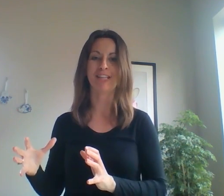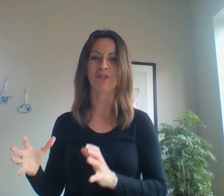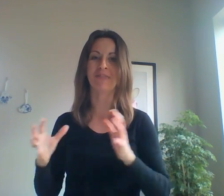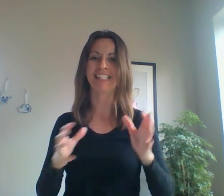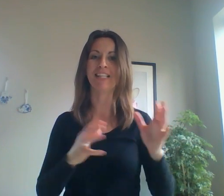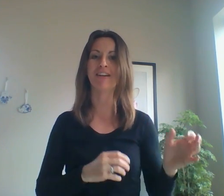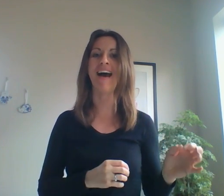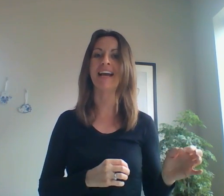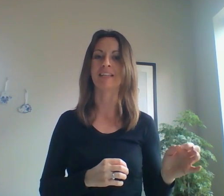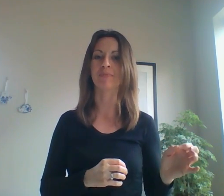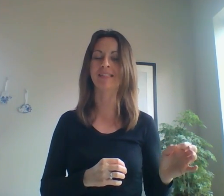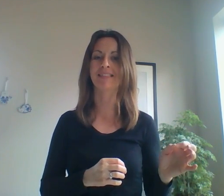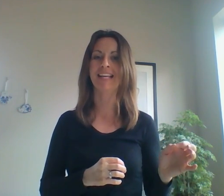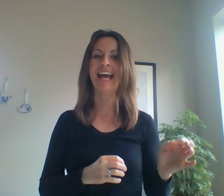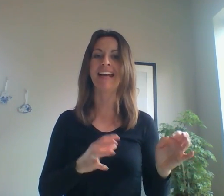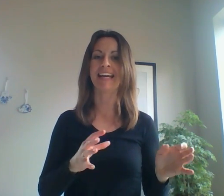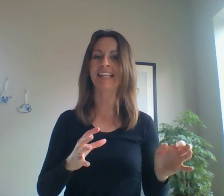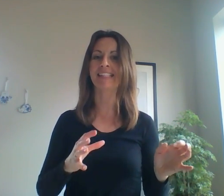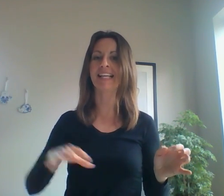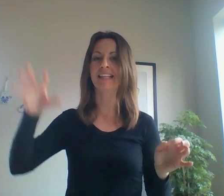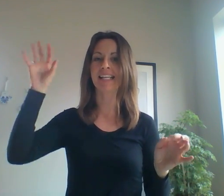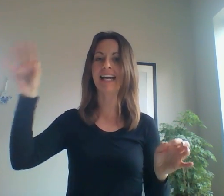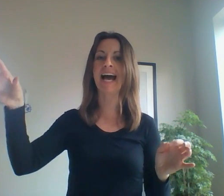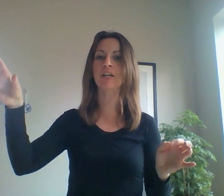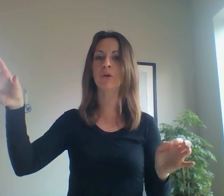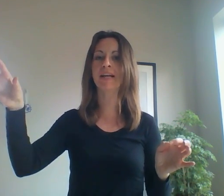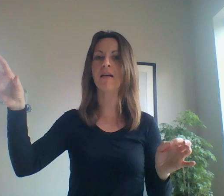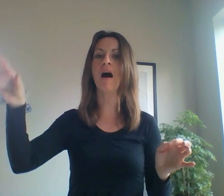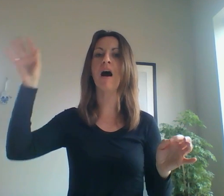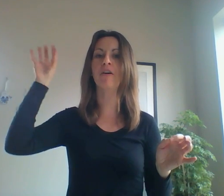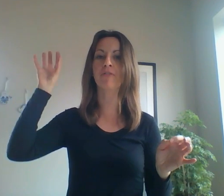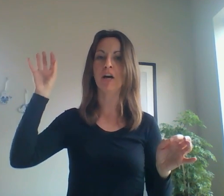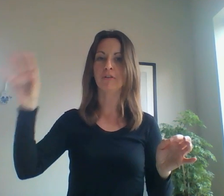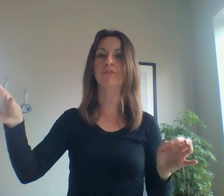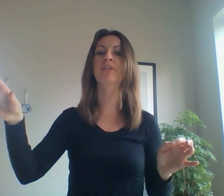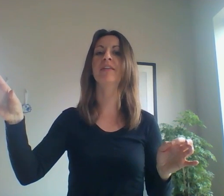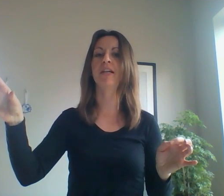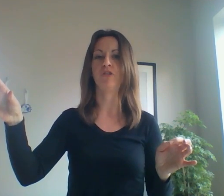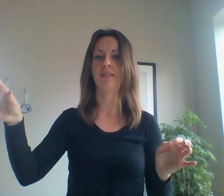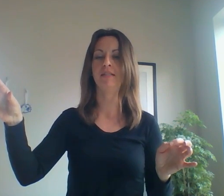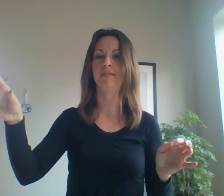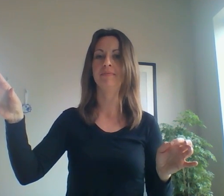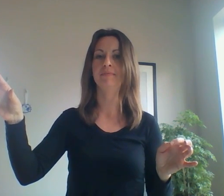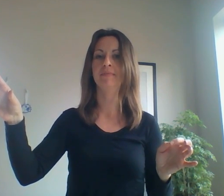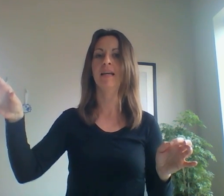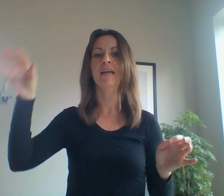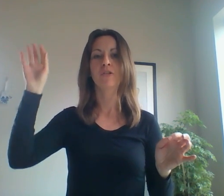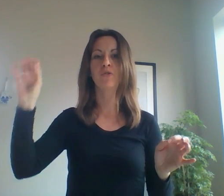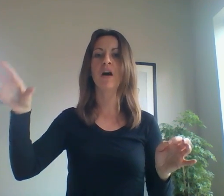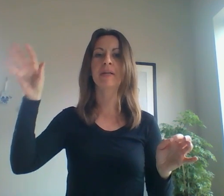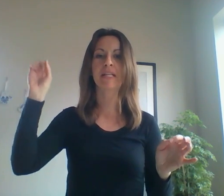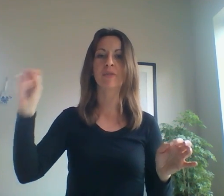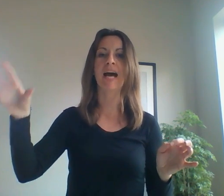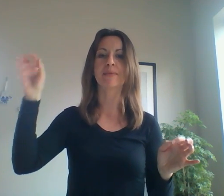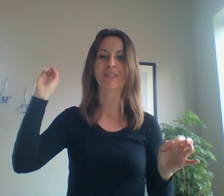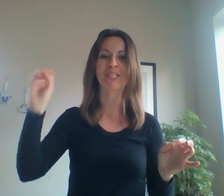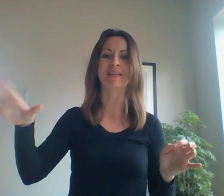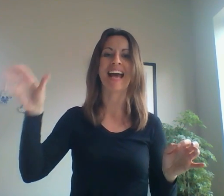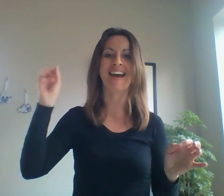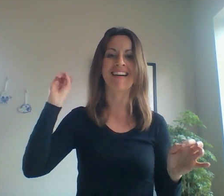of these different items. And I can say there's a category of fruited veggies, strawberries, raspberries, bananas,